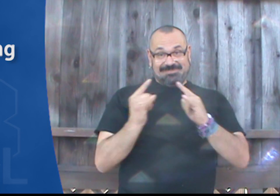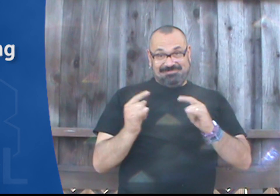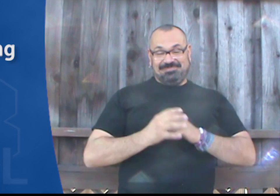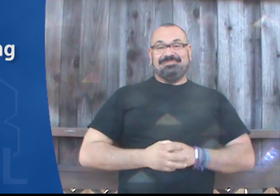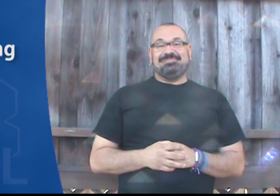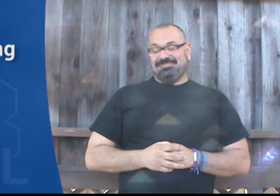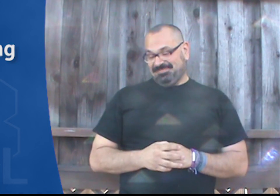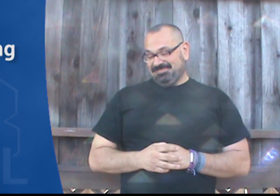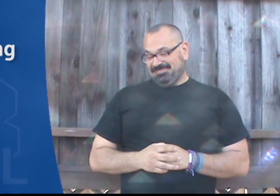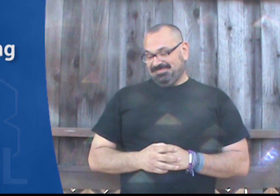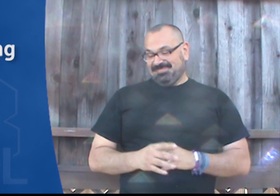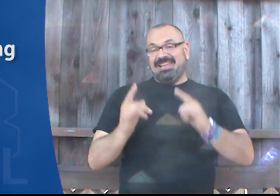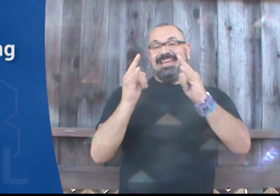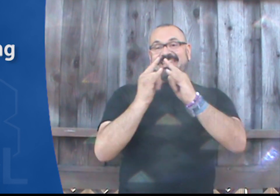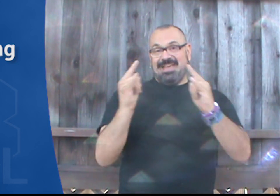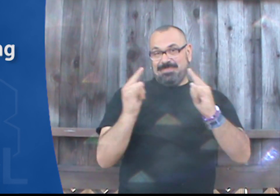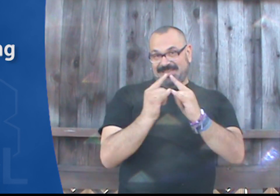Camping. Camping.